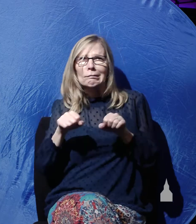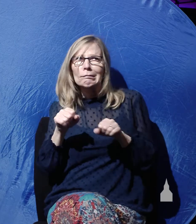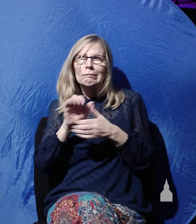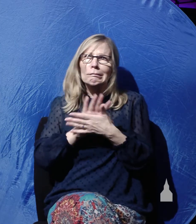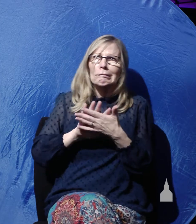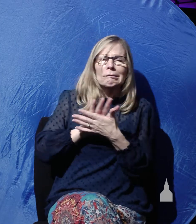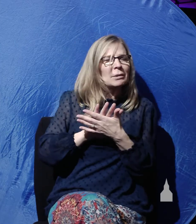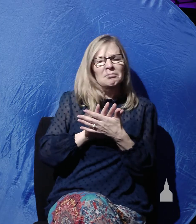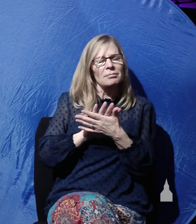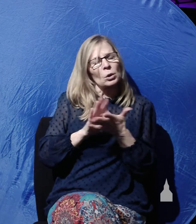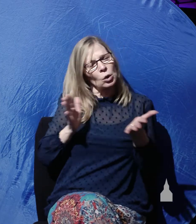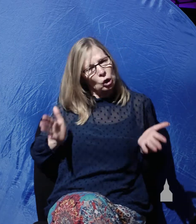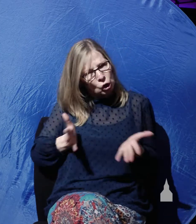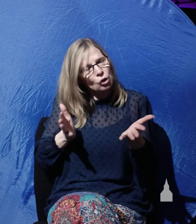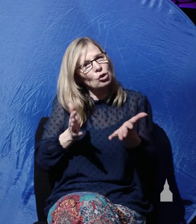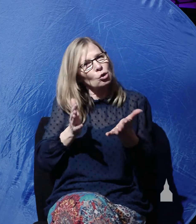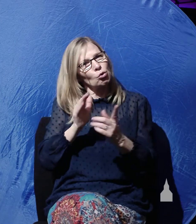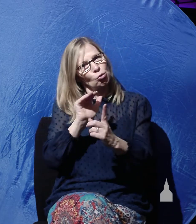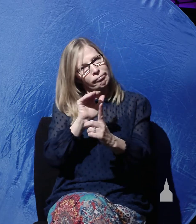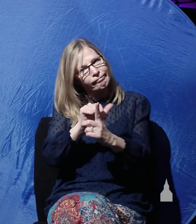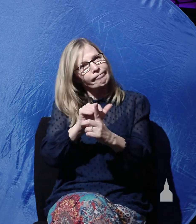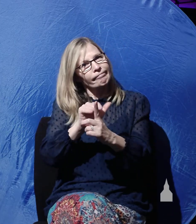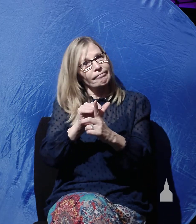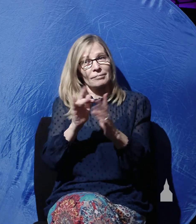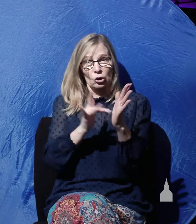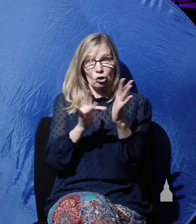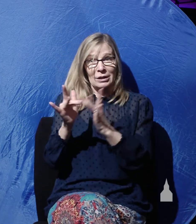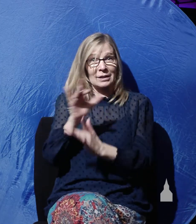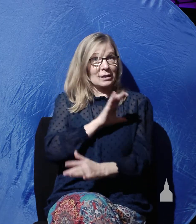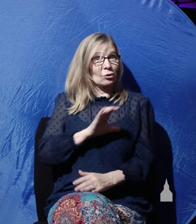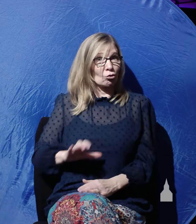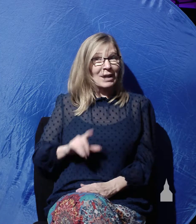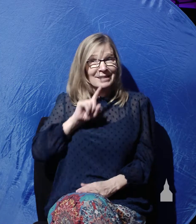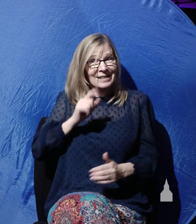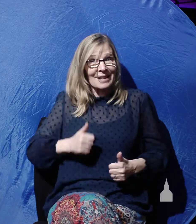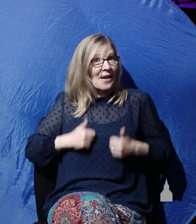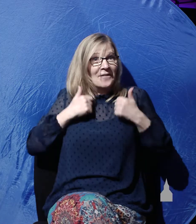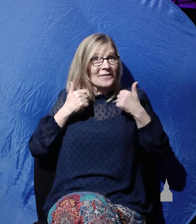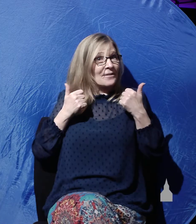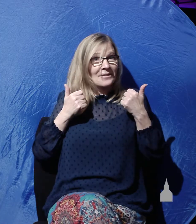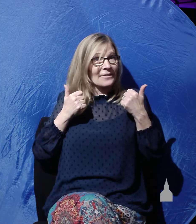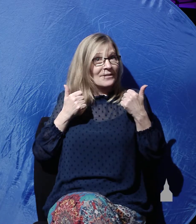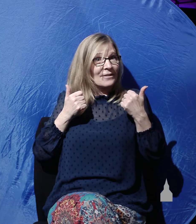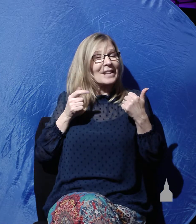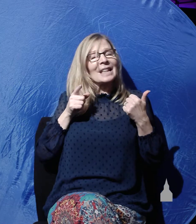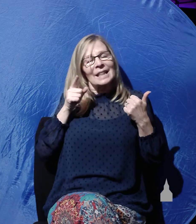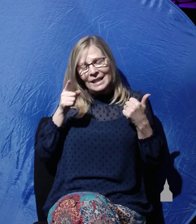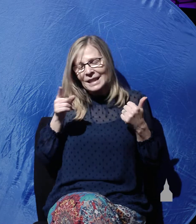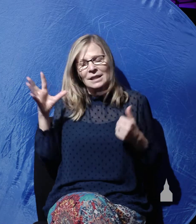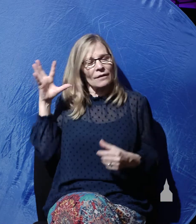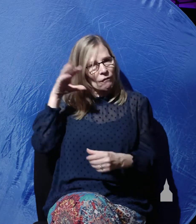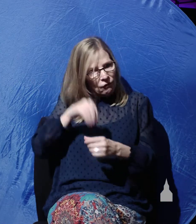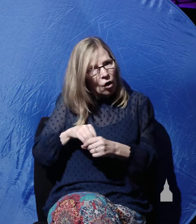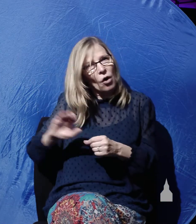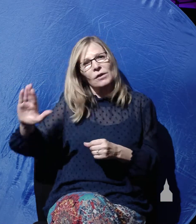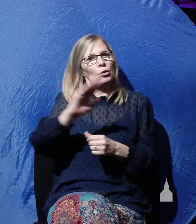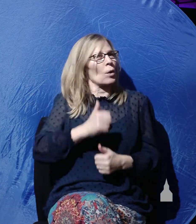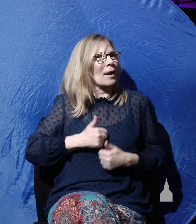you by reminding you that Jesus Christ is alive and he is vitally involved in your life and he has every